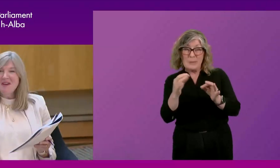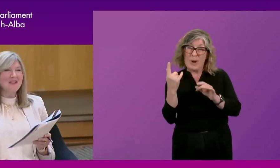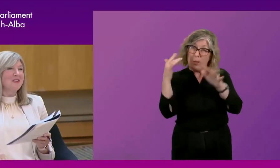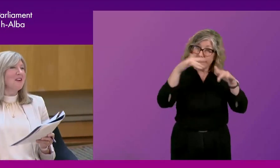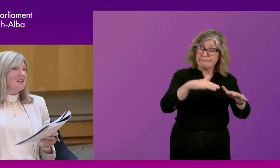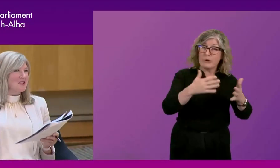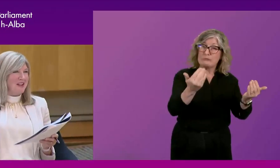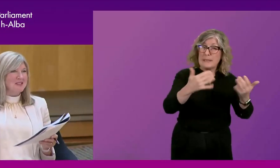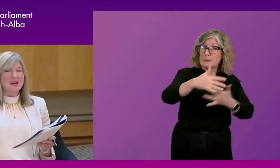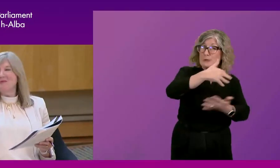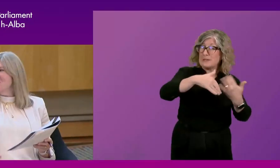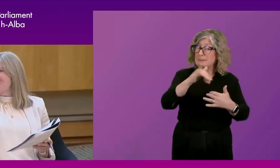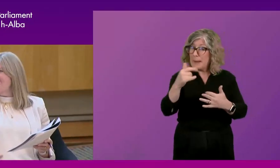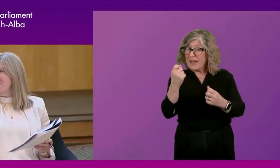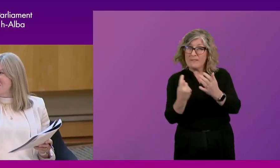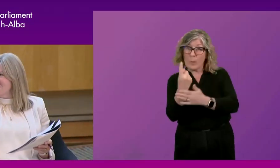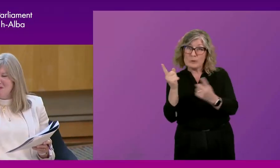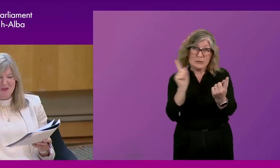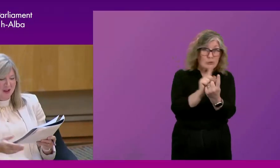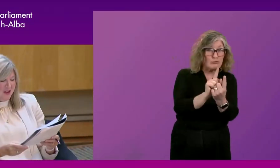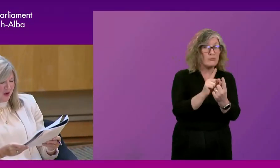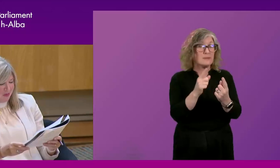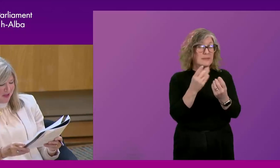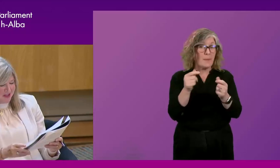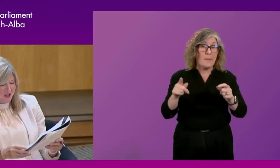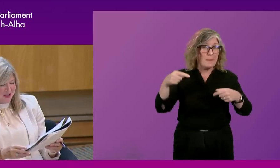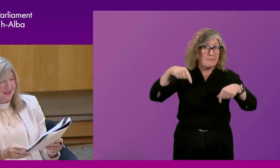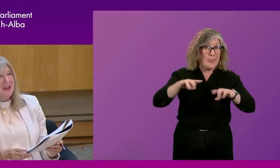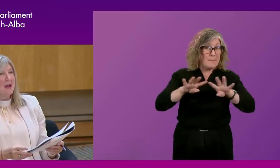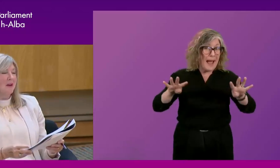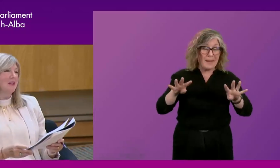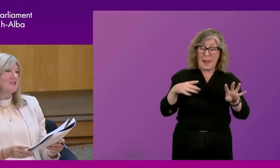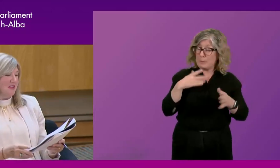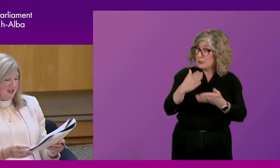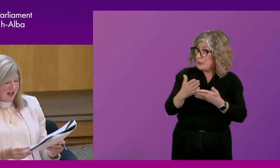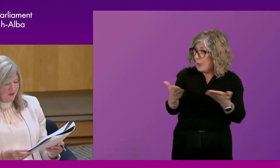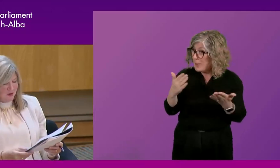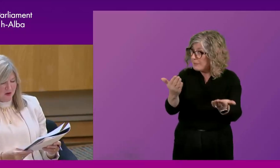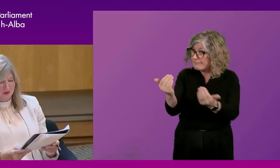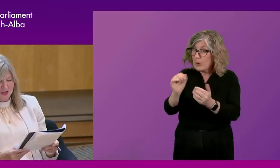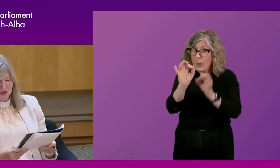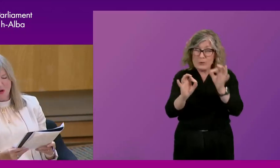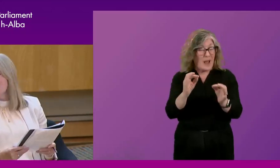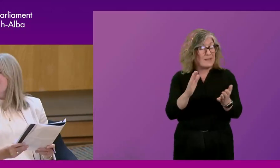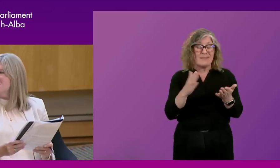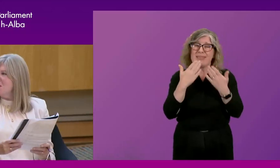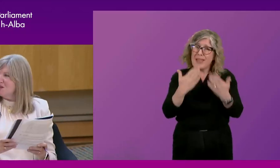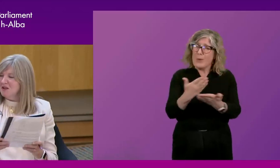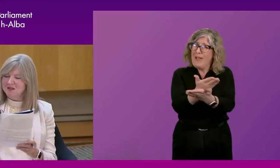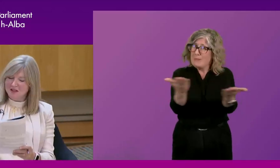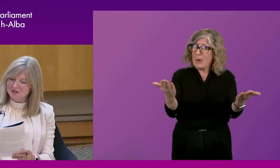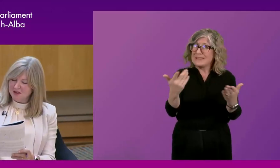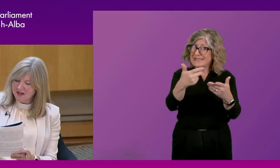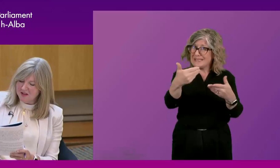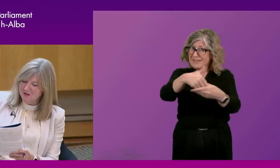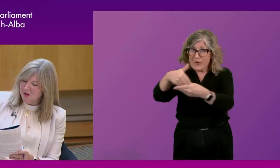you may have a chance. I am sure our panelists will be very obliging. Um, I'd like to thank everyone for taking part. I'd especially